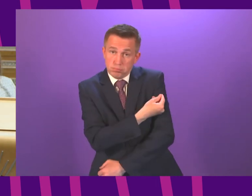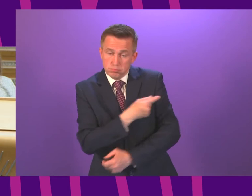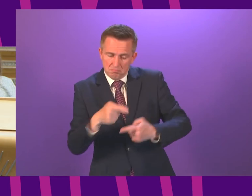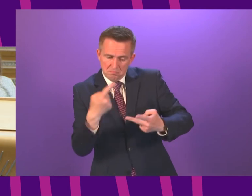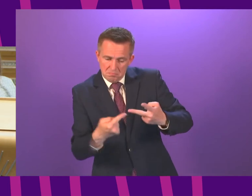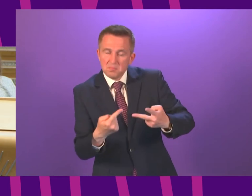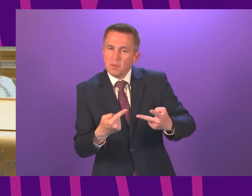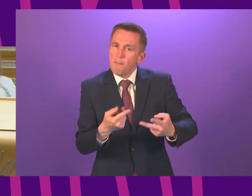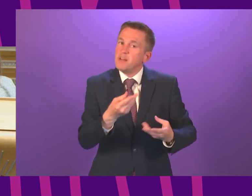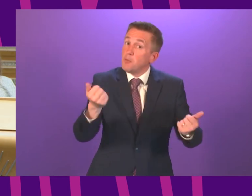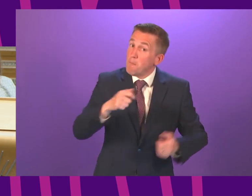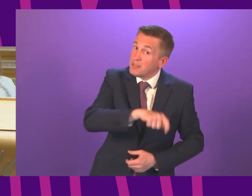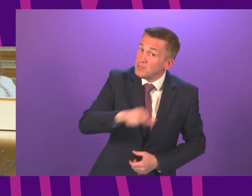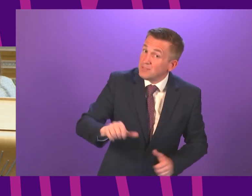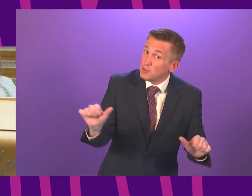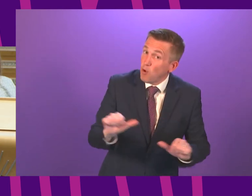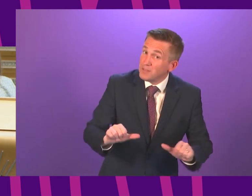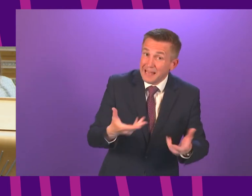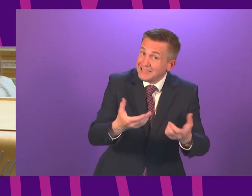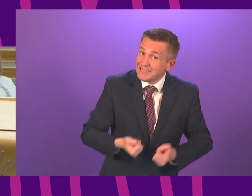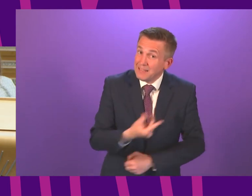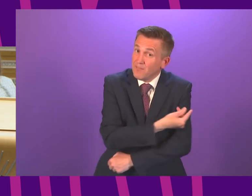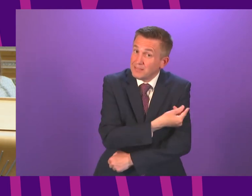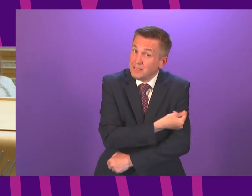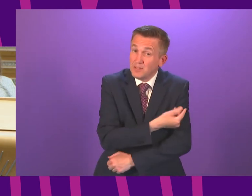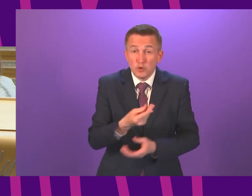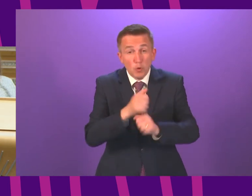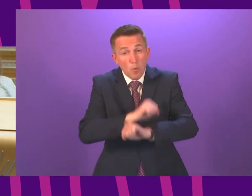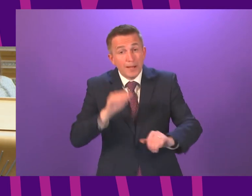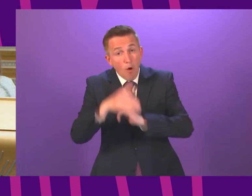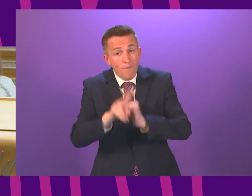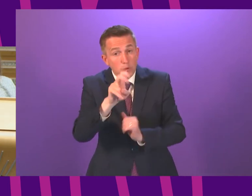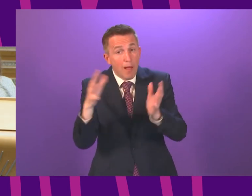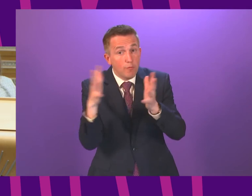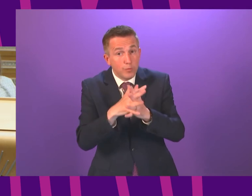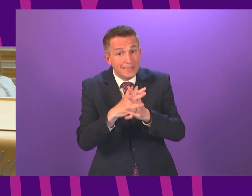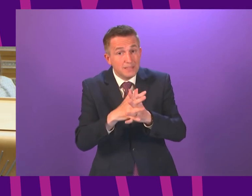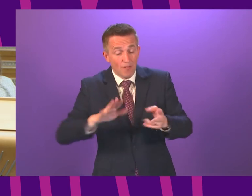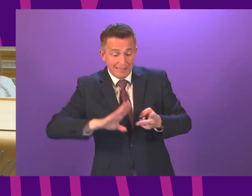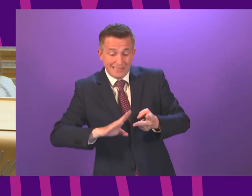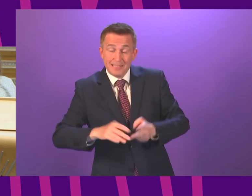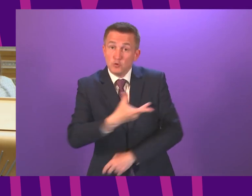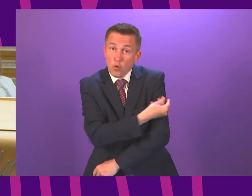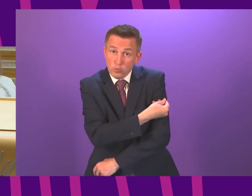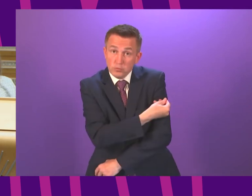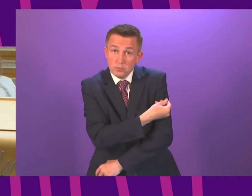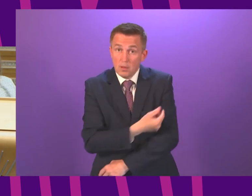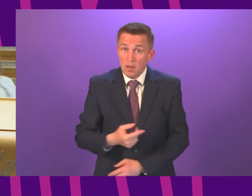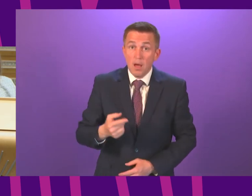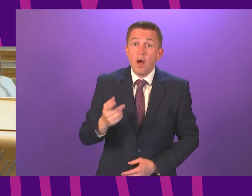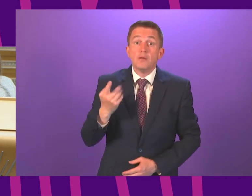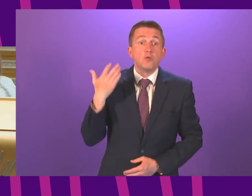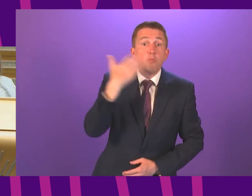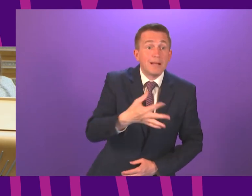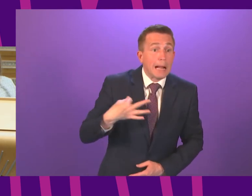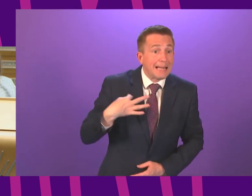experience of some of my constituents as well some people are waiting more than 12 weeks for their second dose at one clinic people were sent home